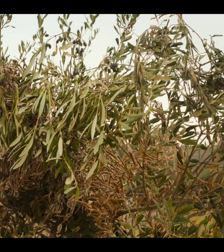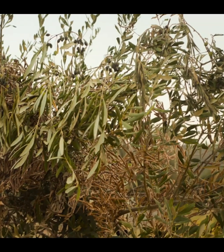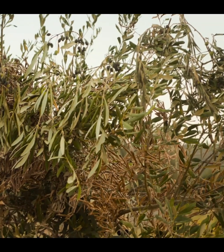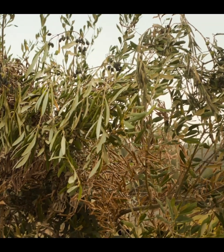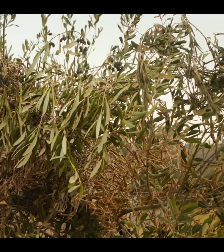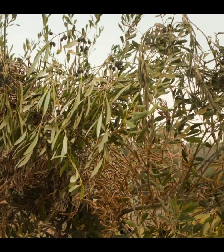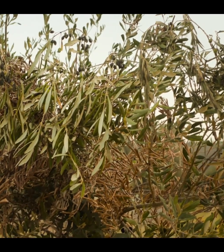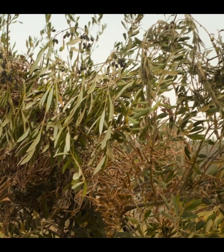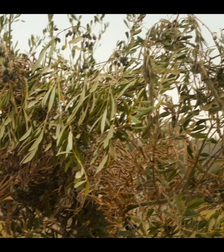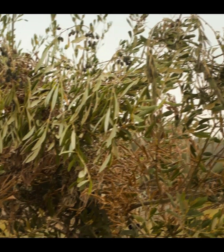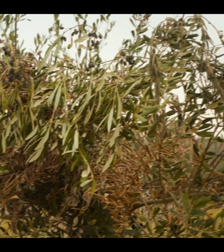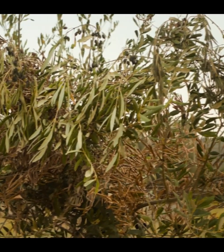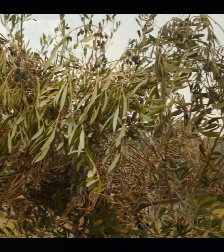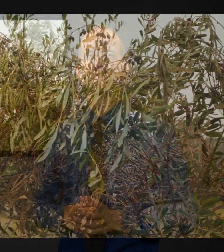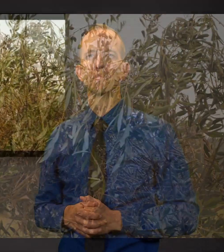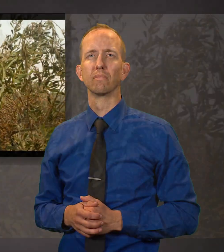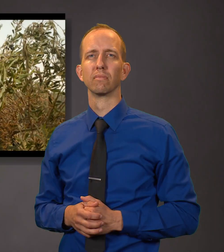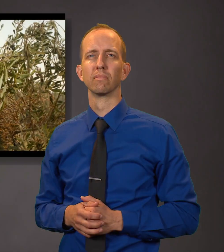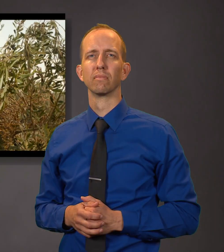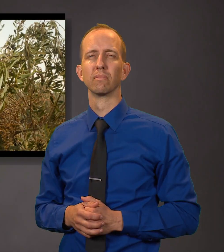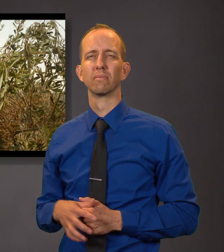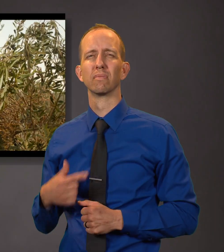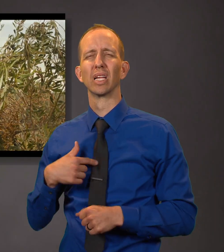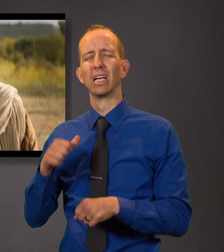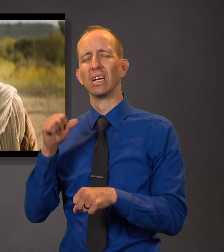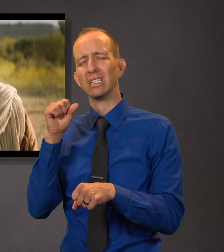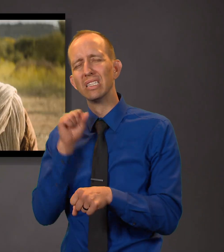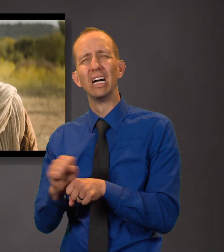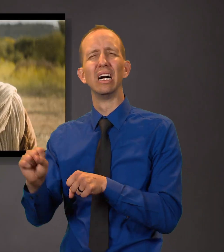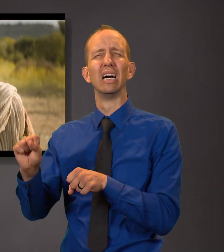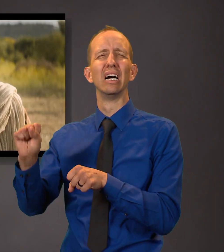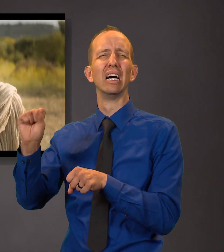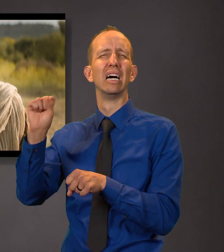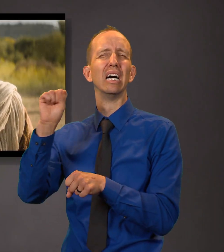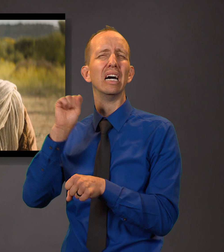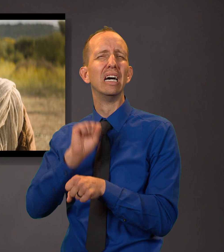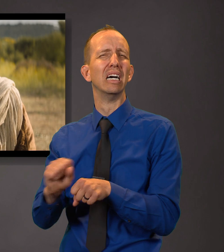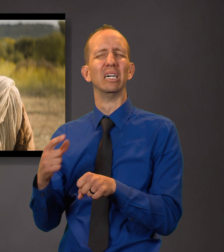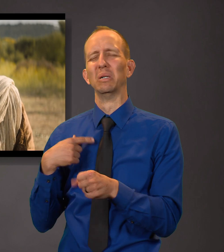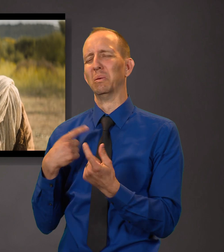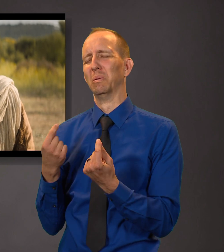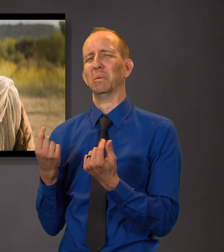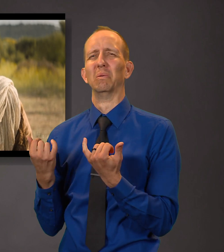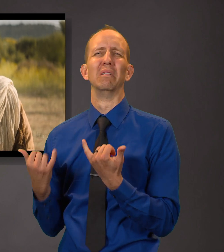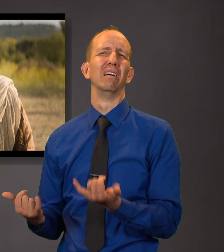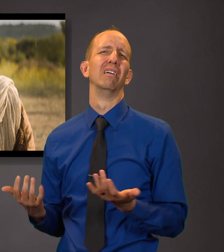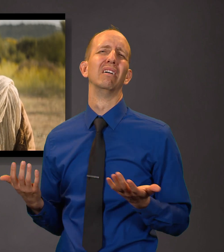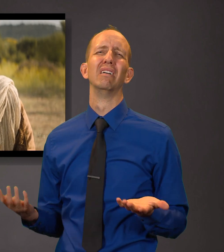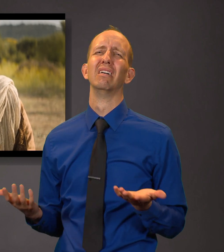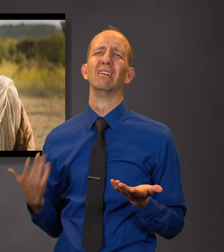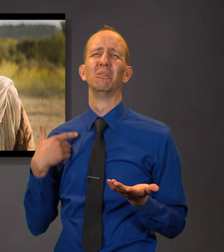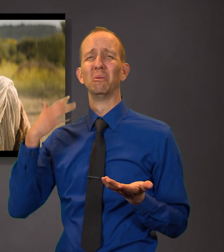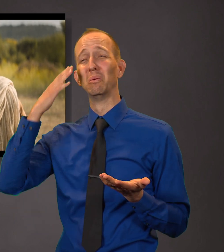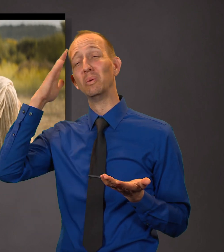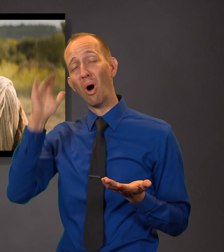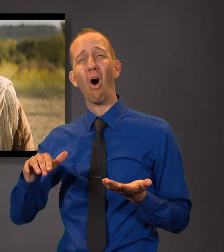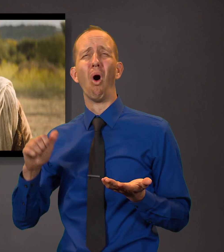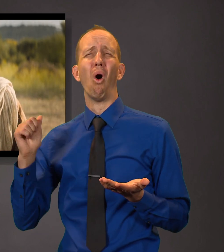What more could I have done for my vineyard? I knew that all the fruit of the vineyard, save it were these,